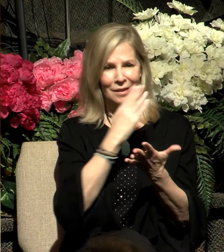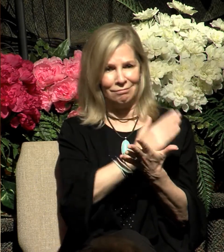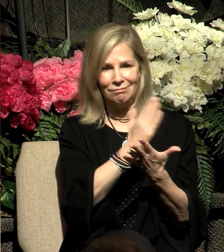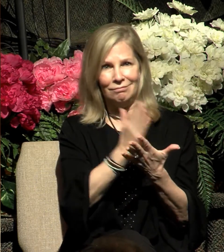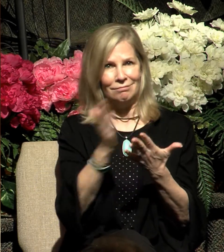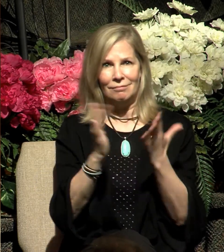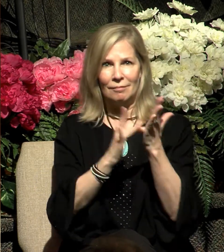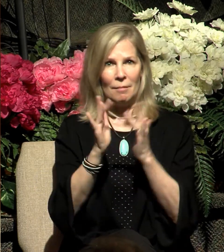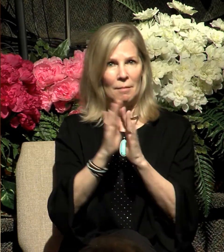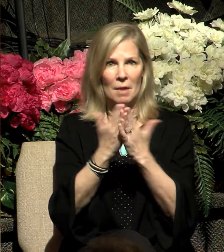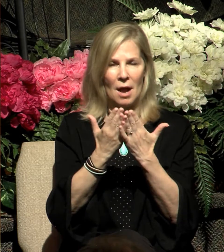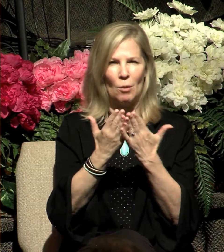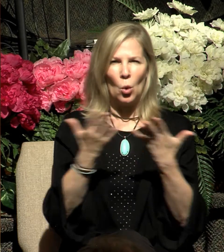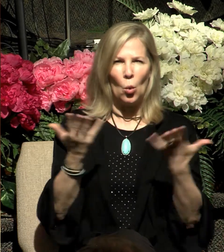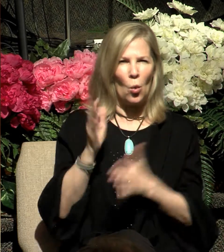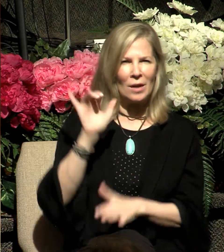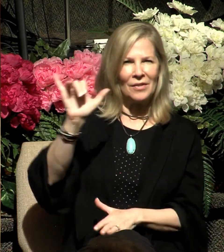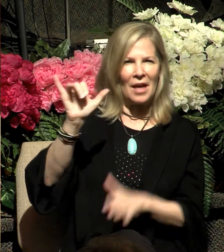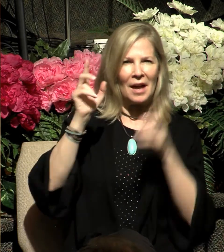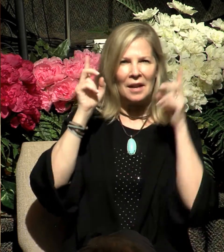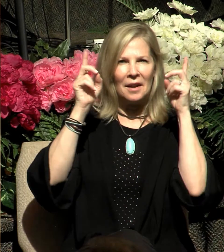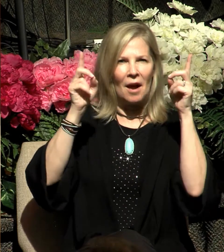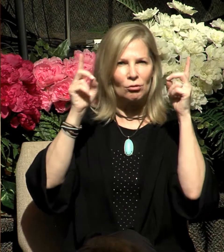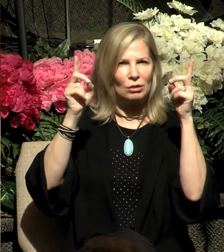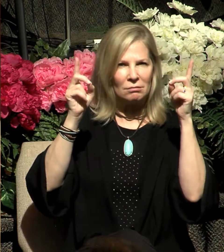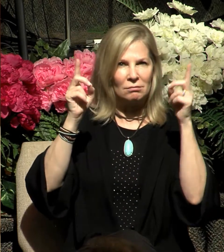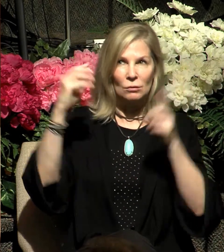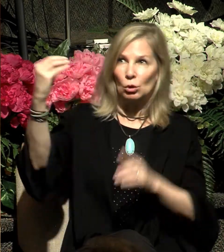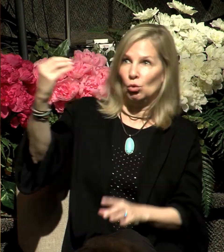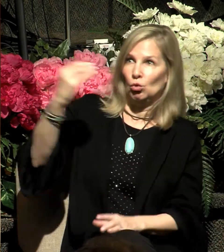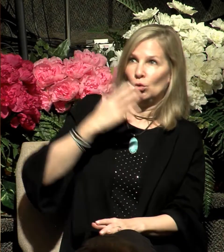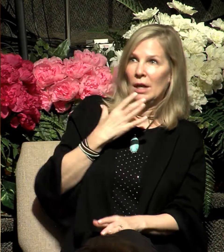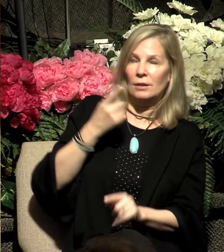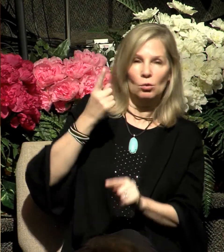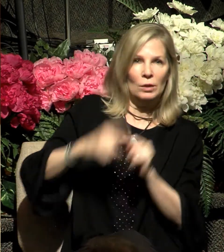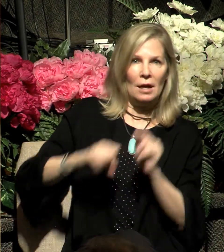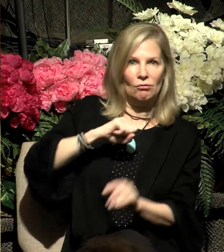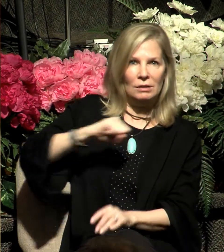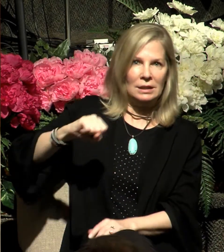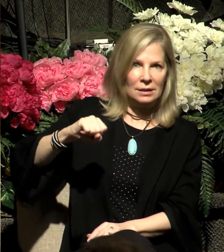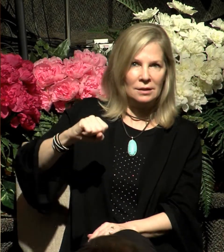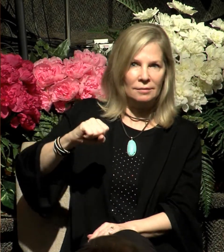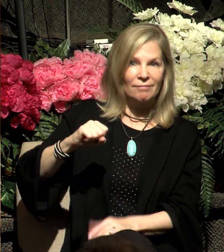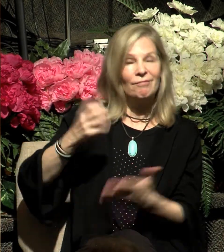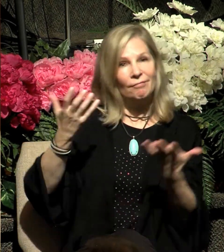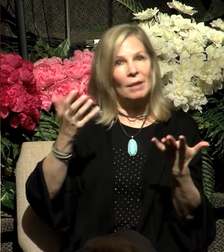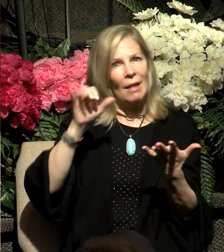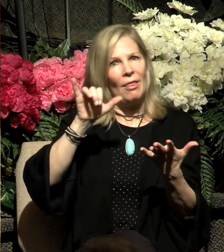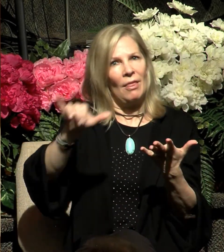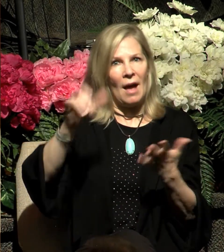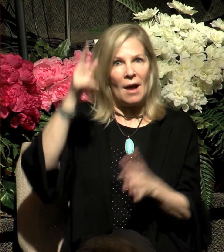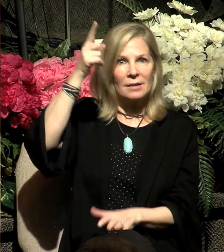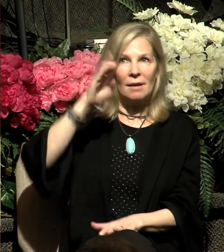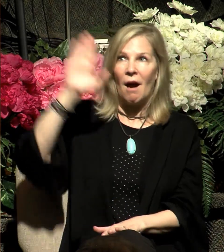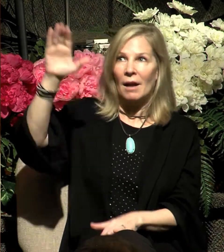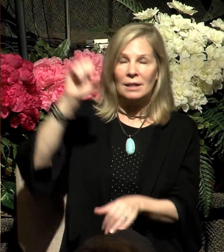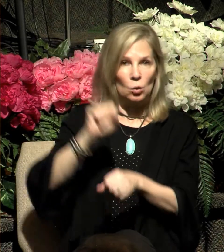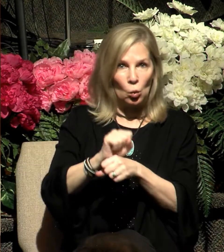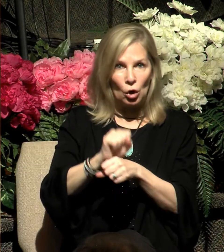irresistible grace? Well, it is the sovereign work of God in an unsaved person's life whereby the Lord